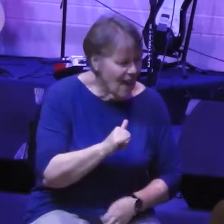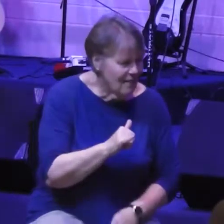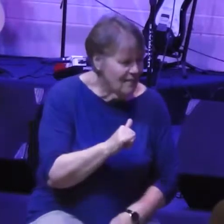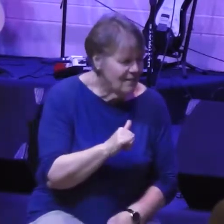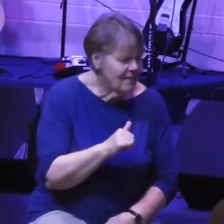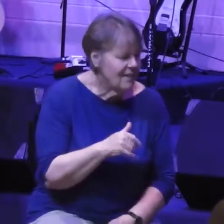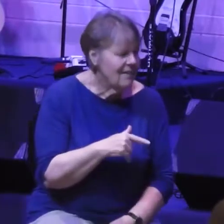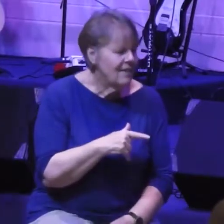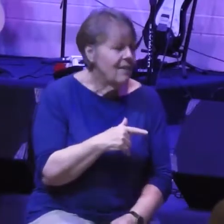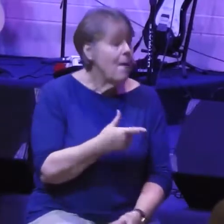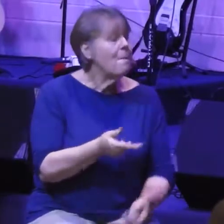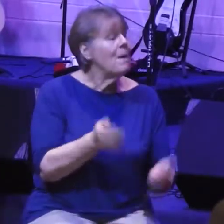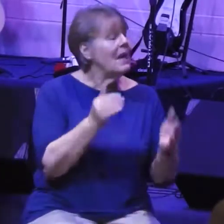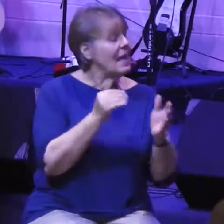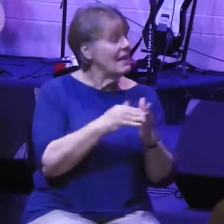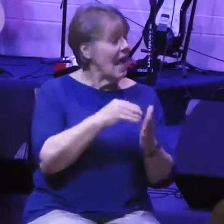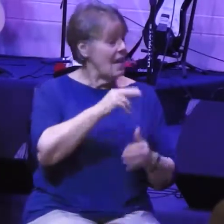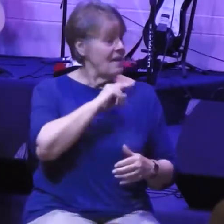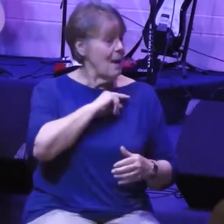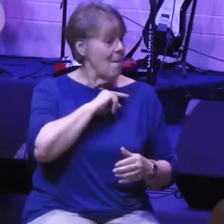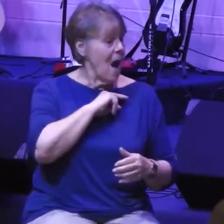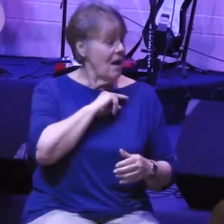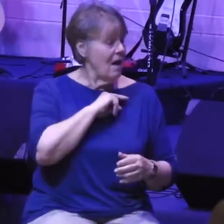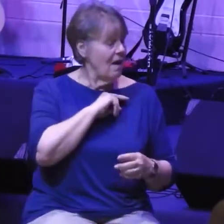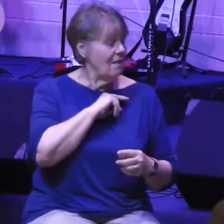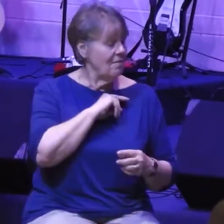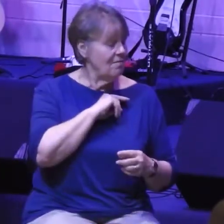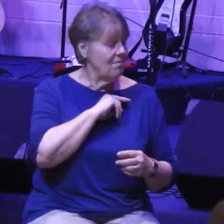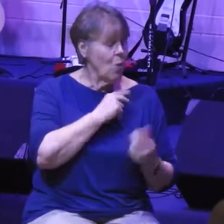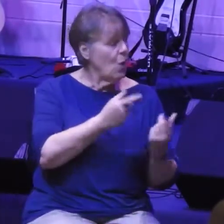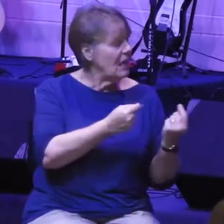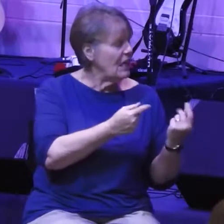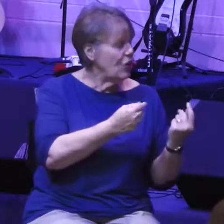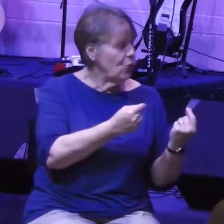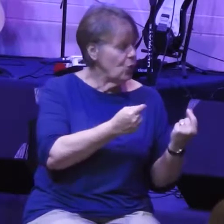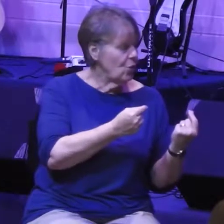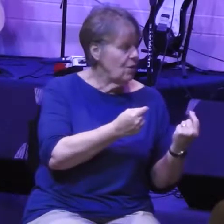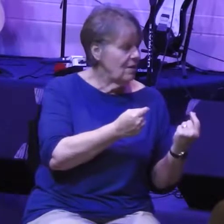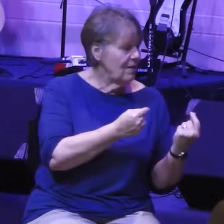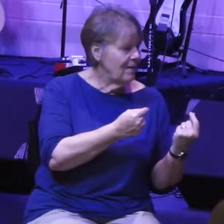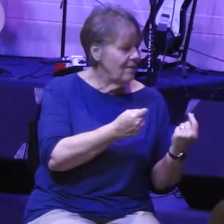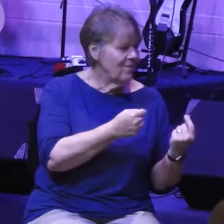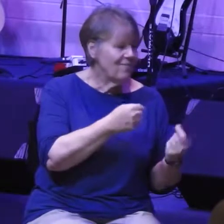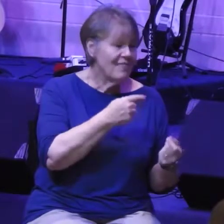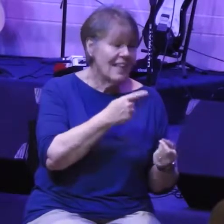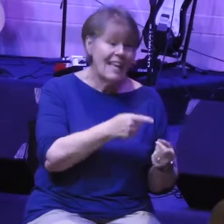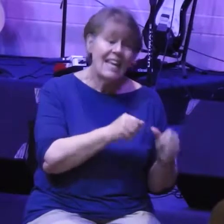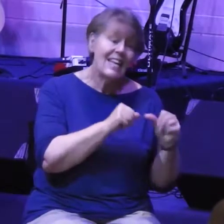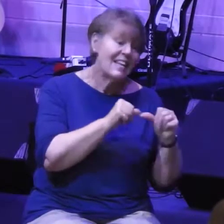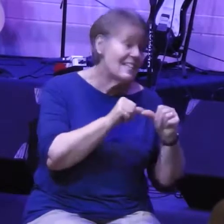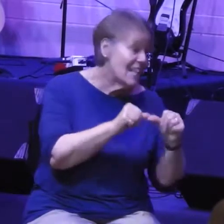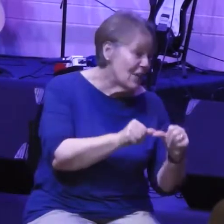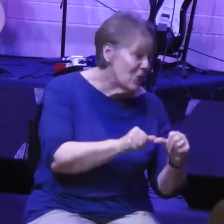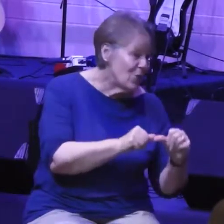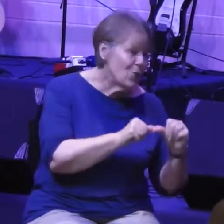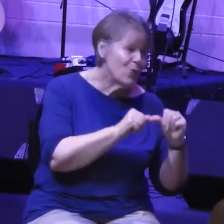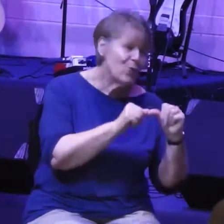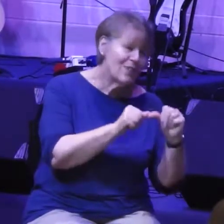Again, what did Nehemiah do when the world was scheming against him? He simply continued